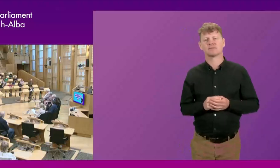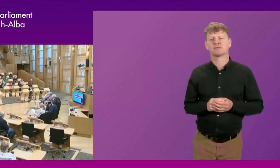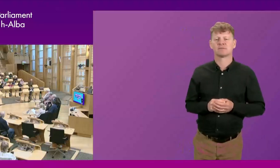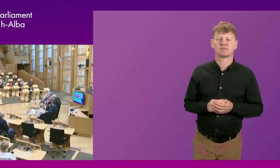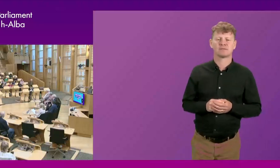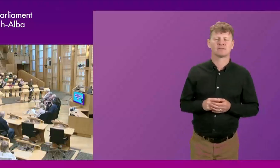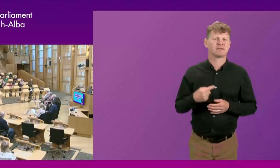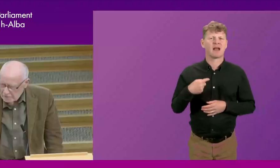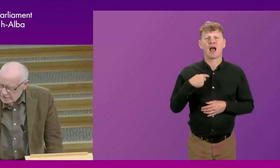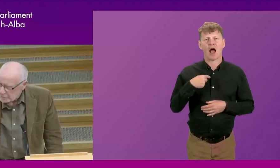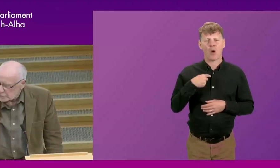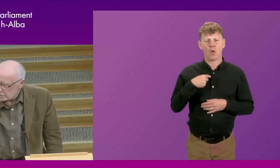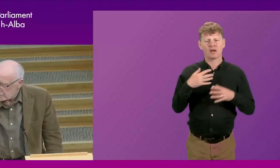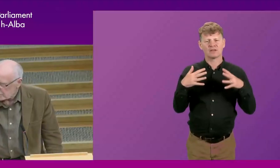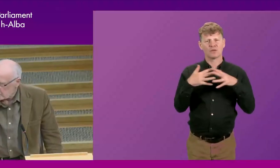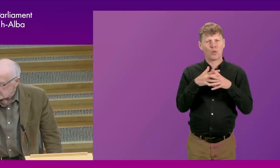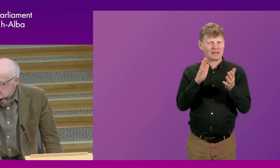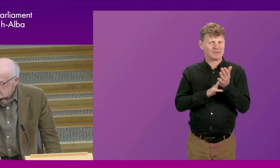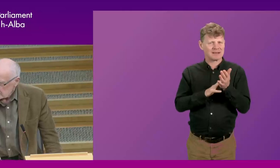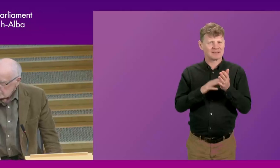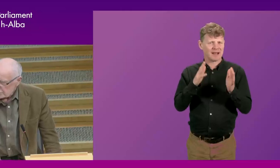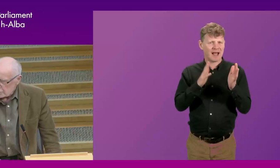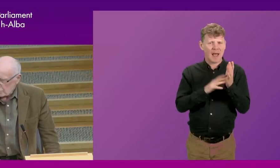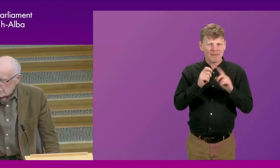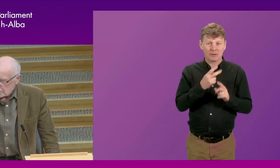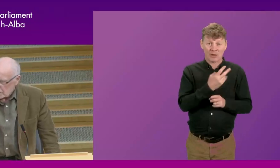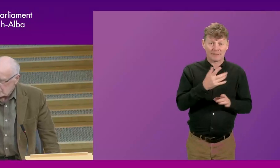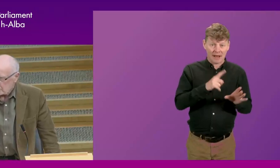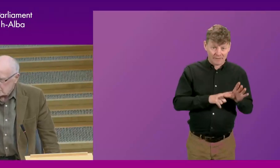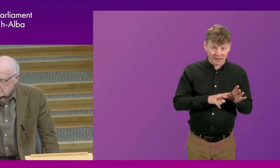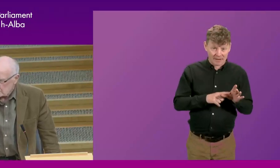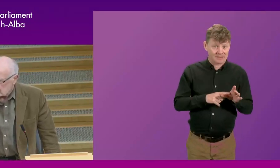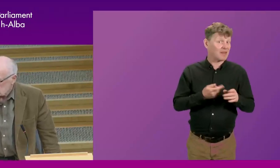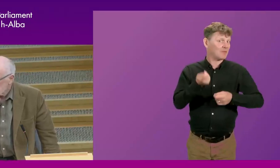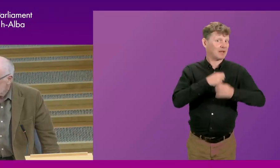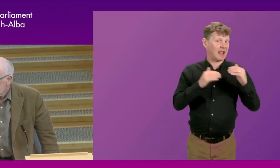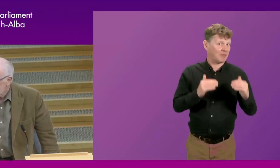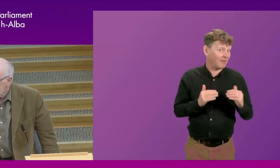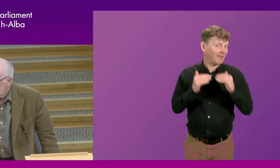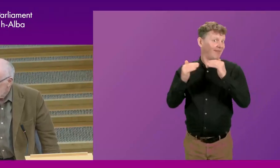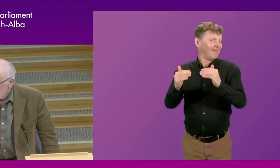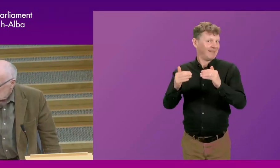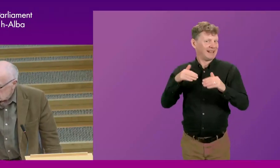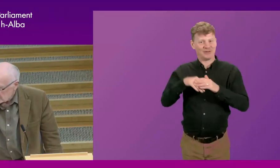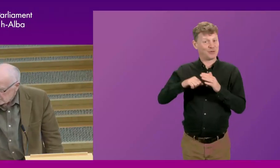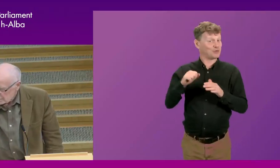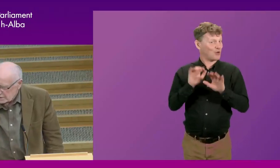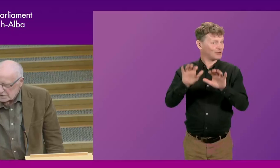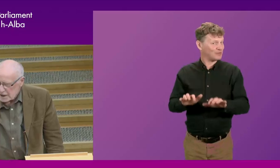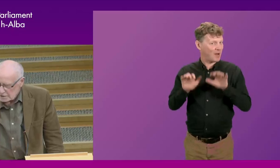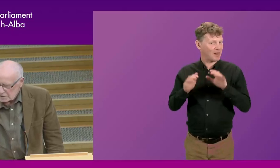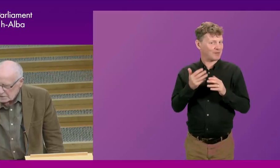I was a Westminster MP for 25 years before being elevated to the Scottish Parliament in